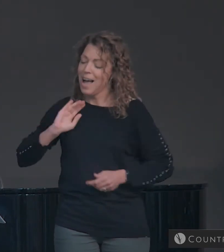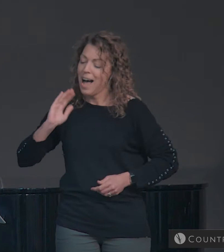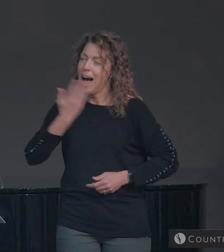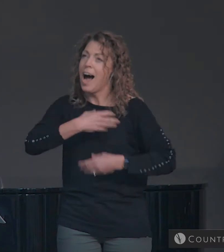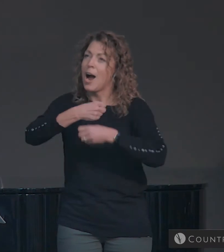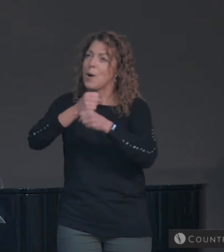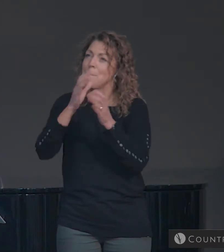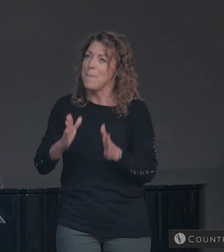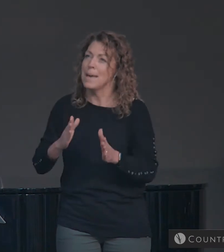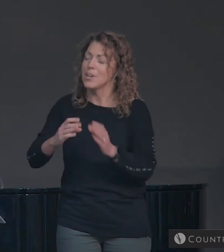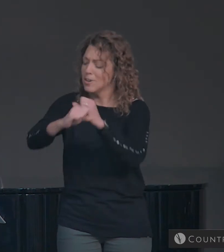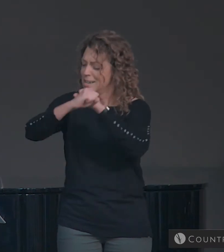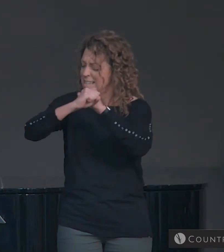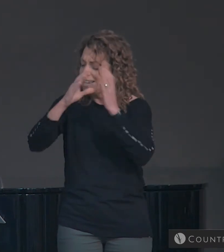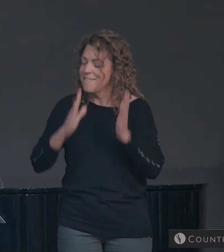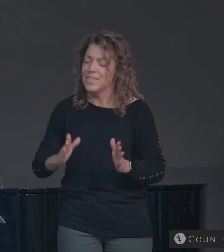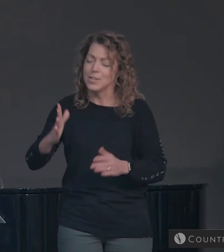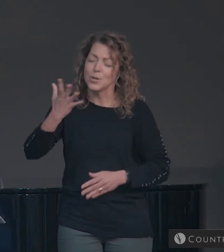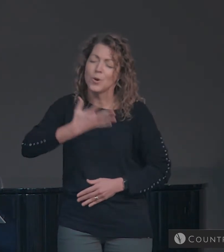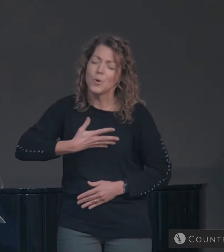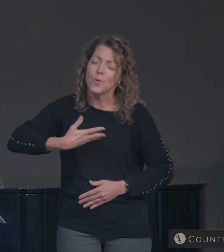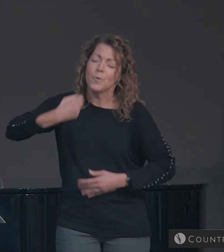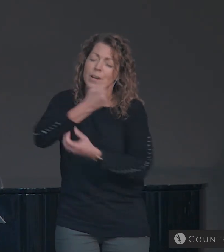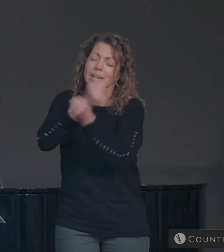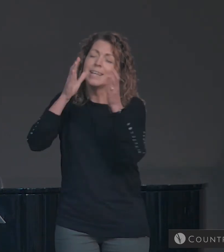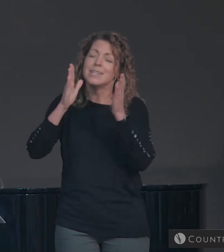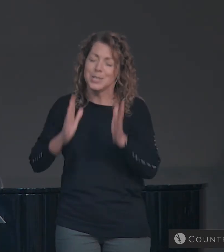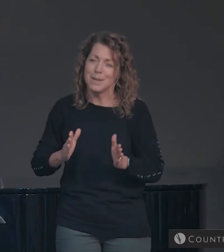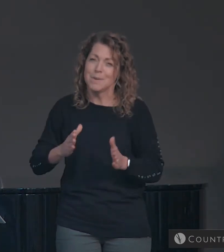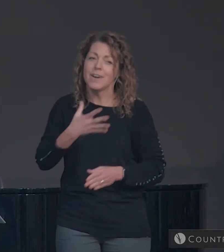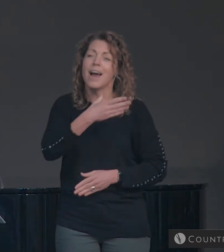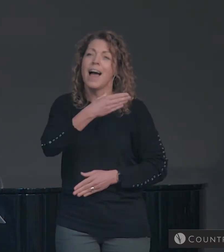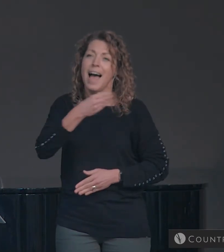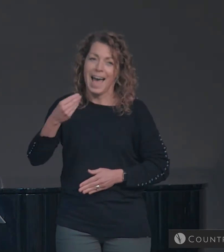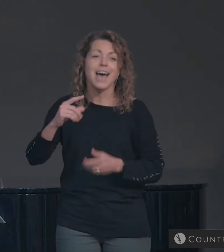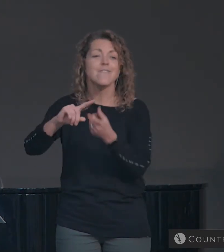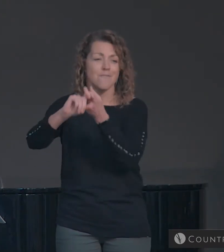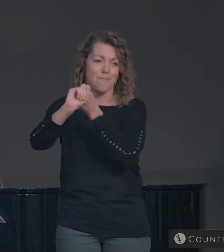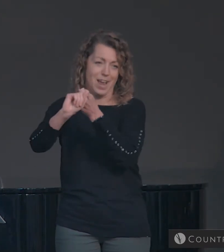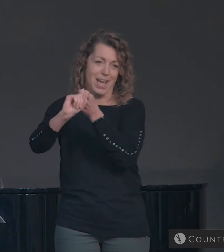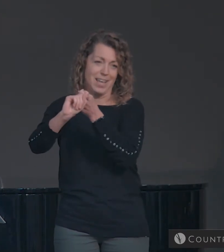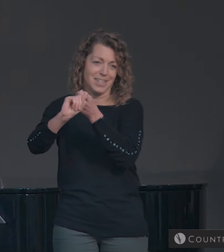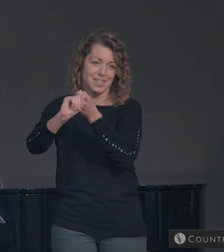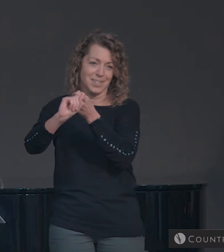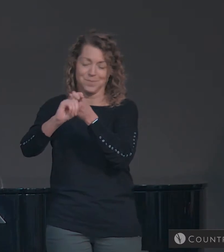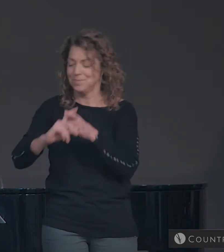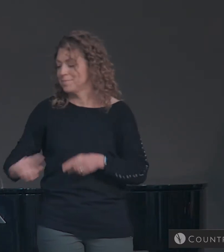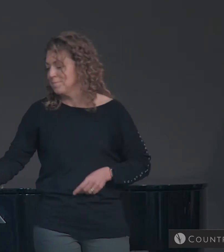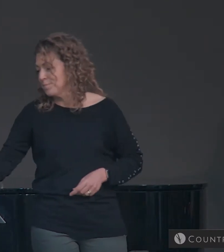maker, defender, redeemer, and friend